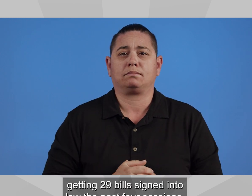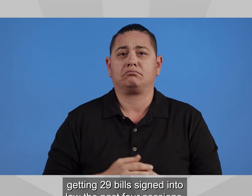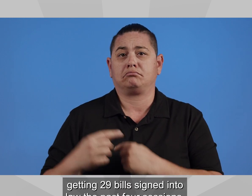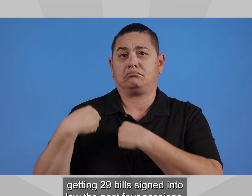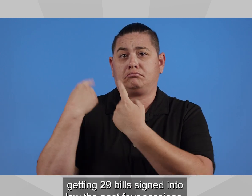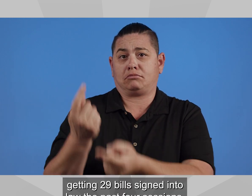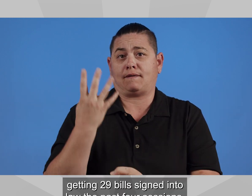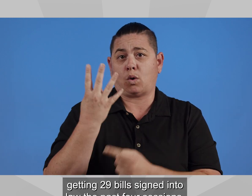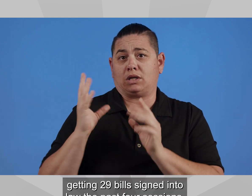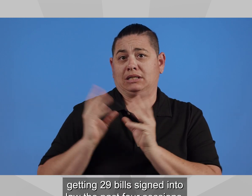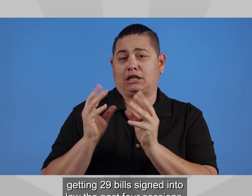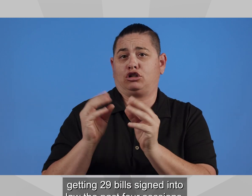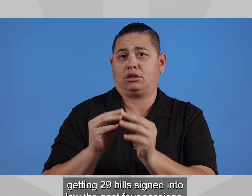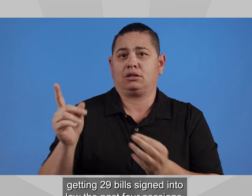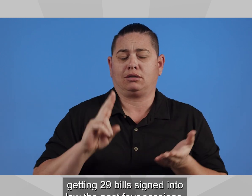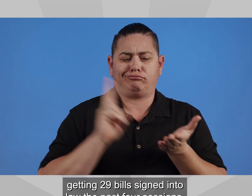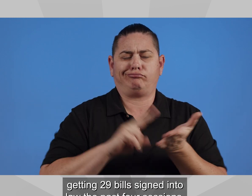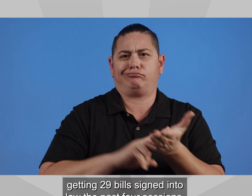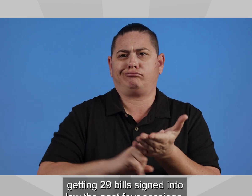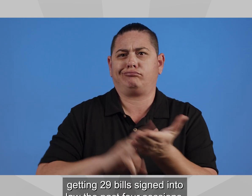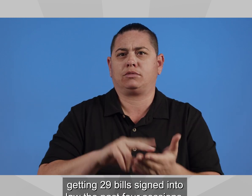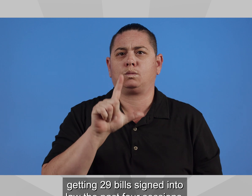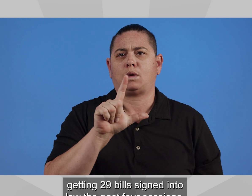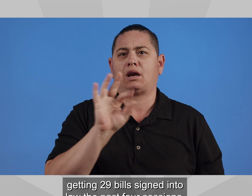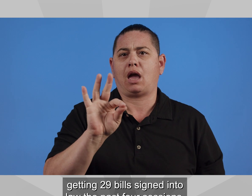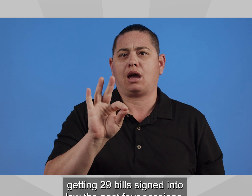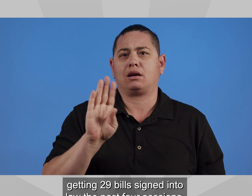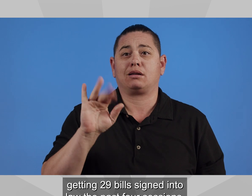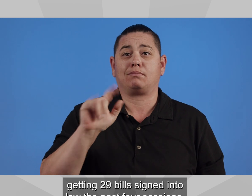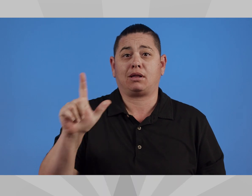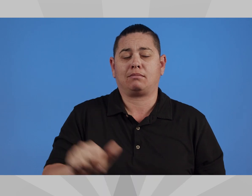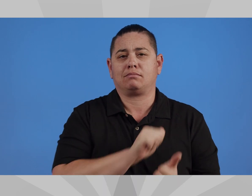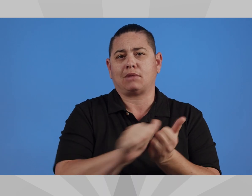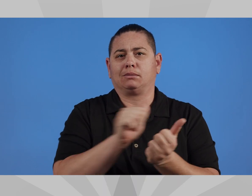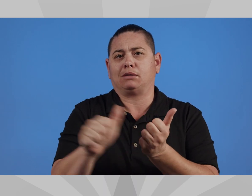Getting 29 bills signed into law the past four sessions.